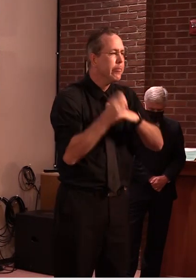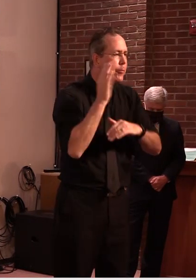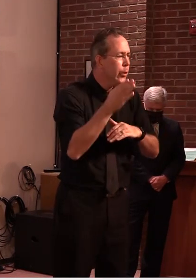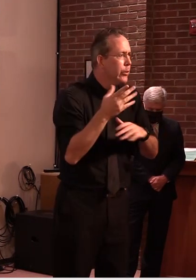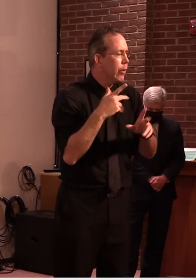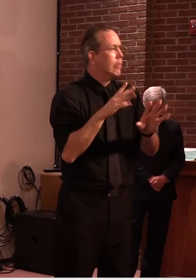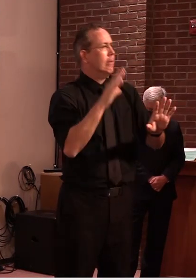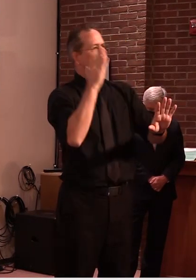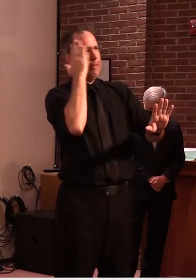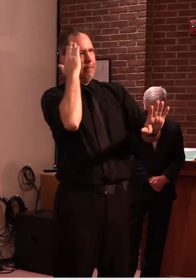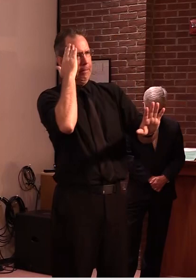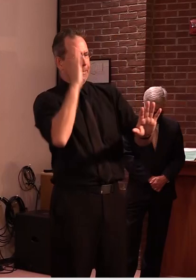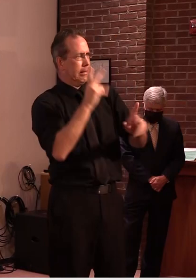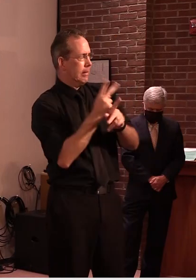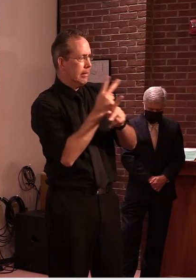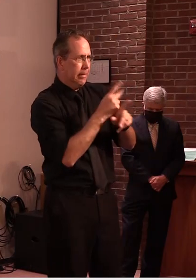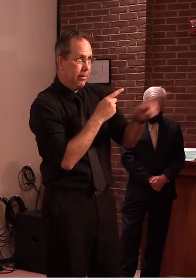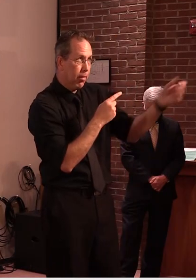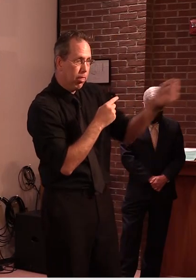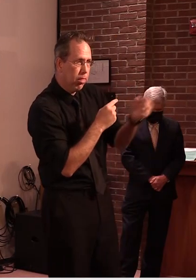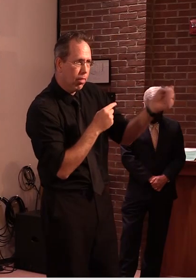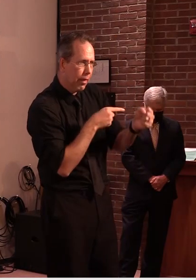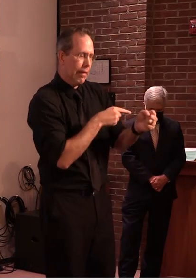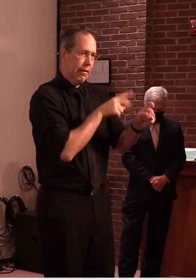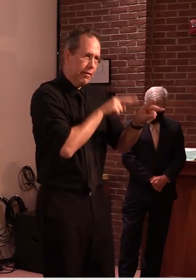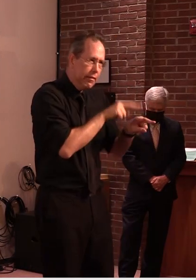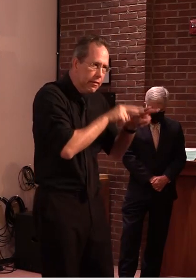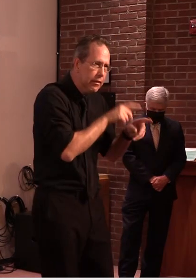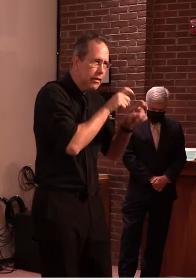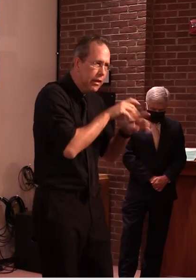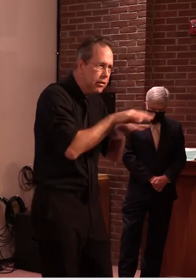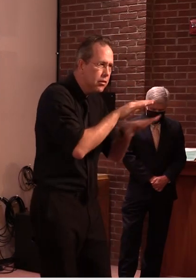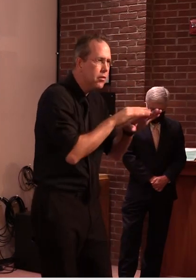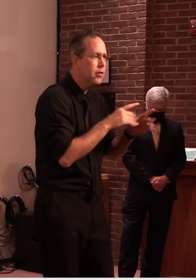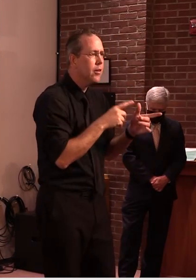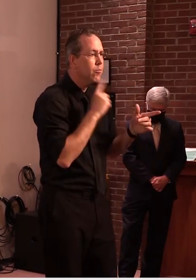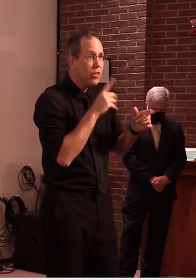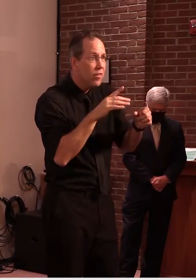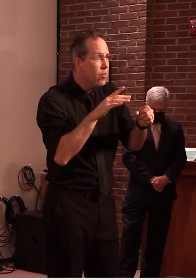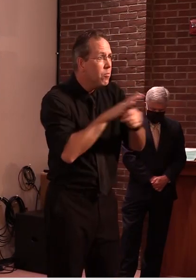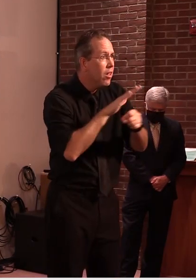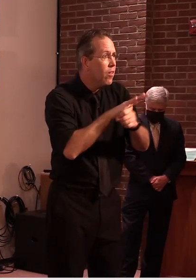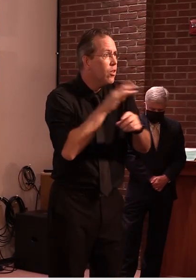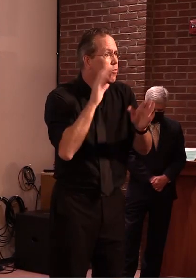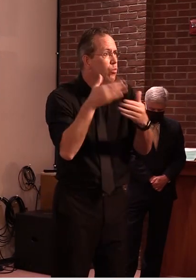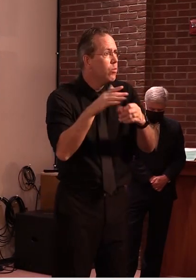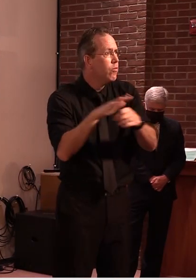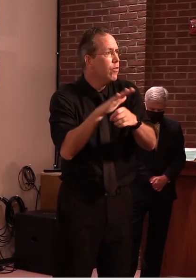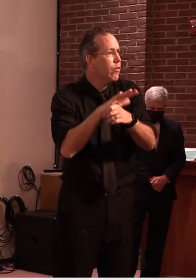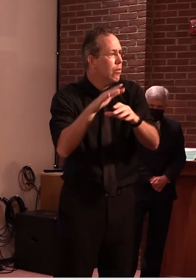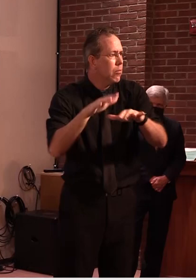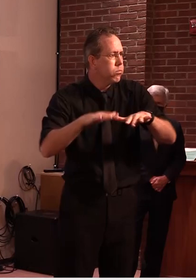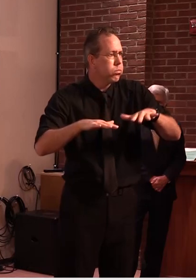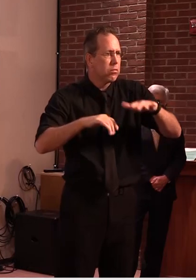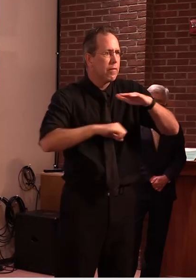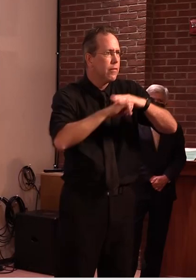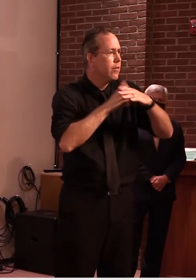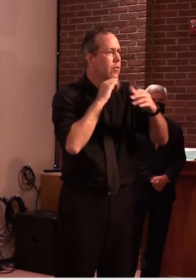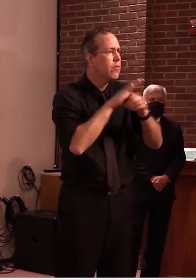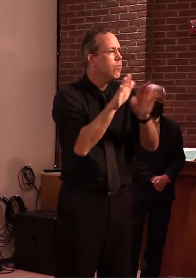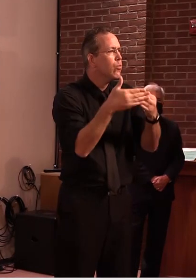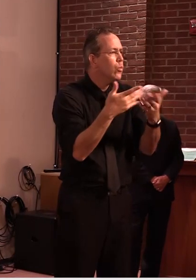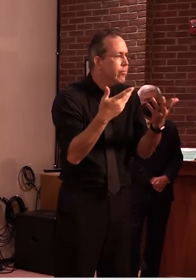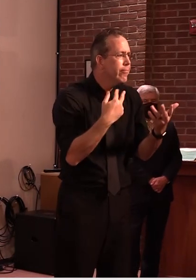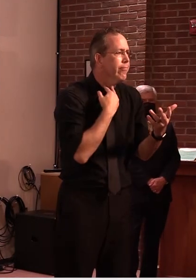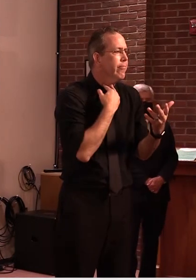because if we start taking those beds up it's going to start having a real impact on our ability to quarantine so